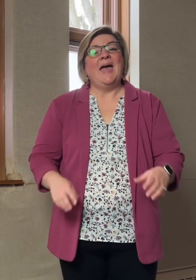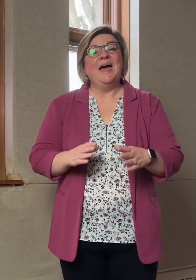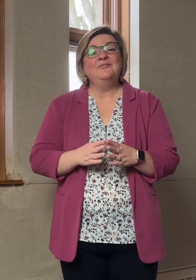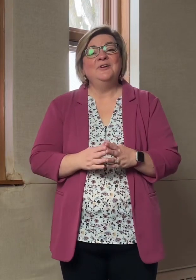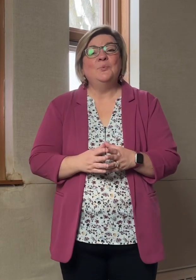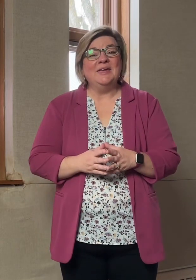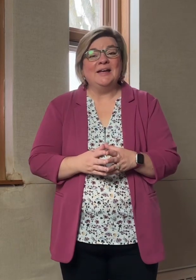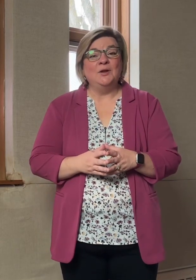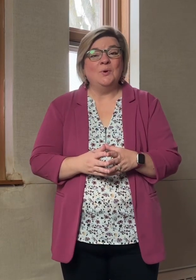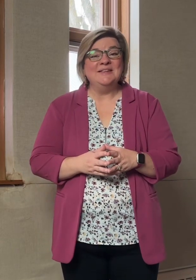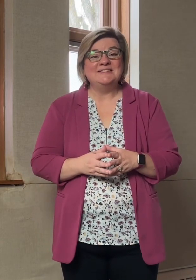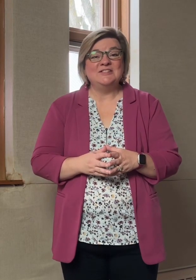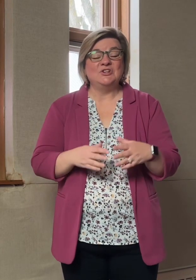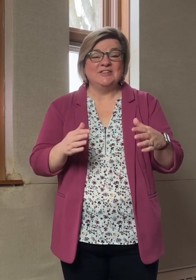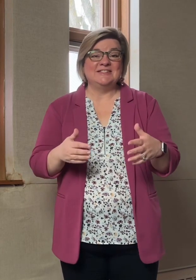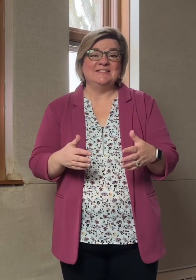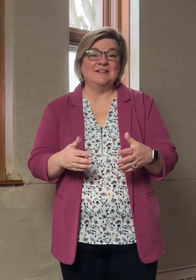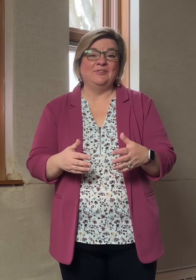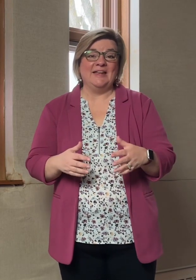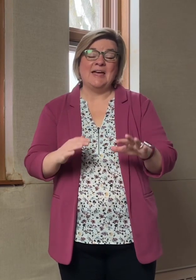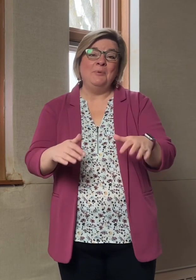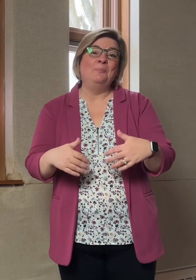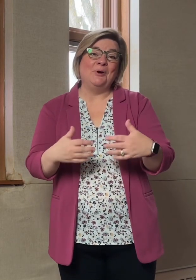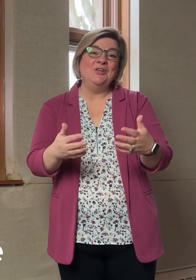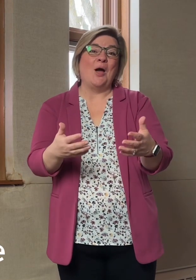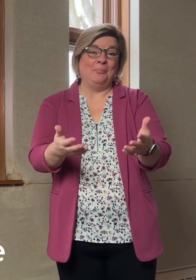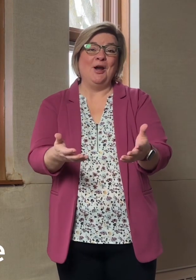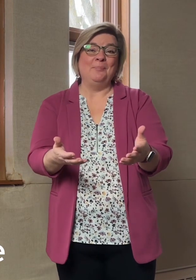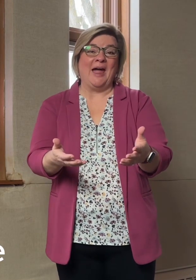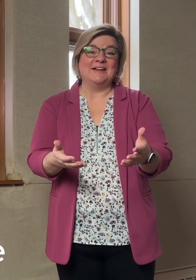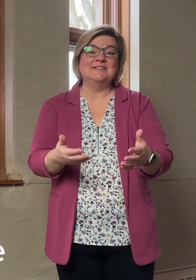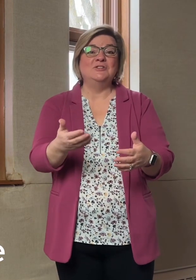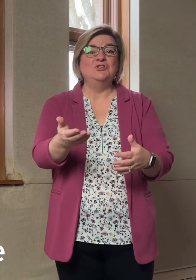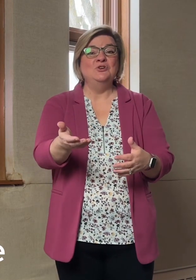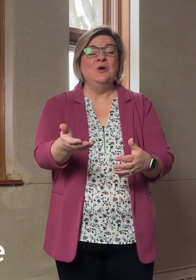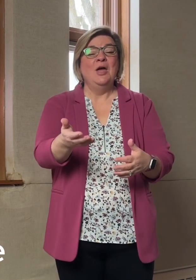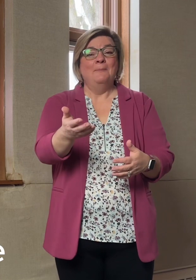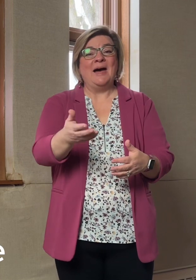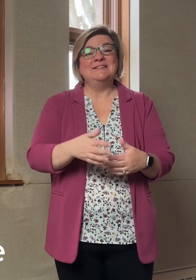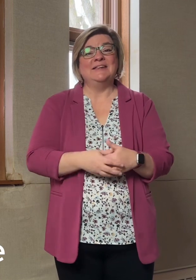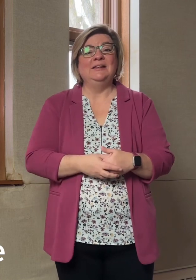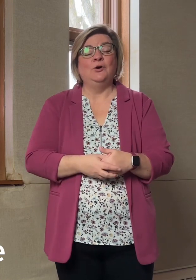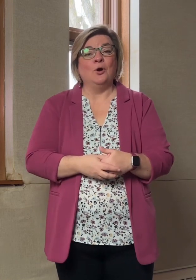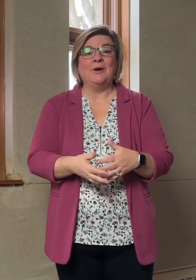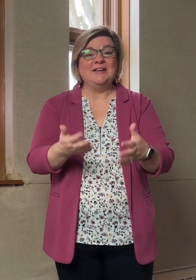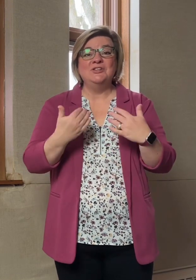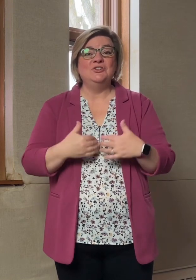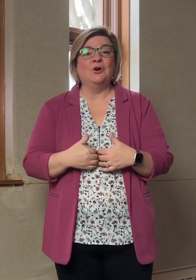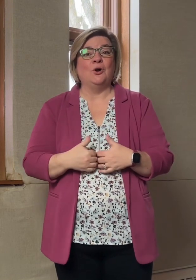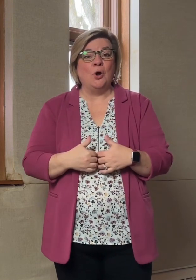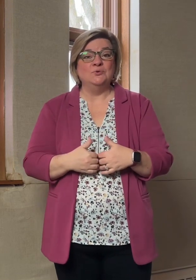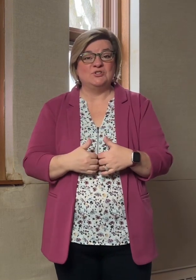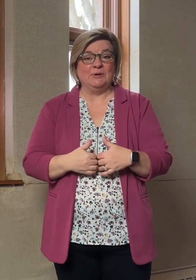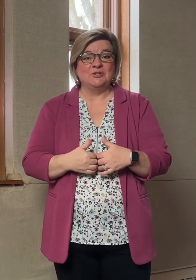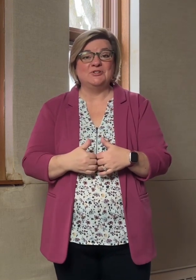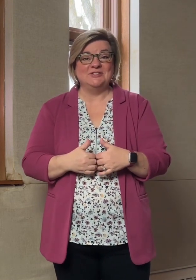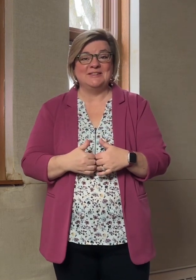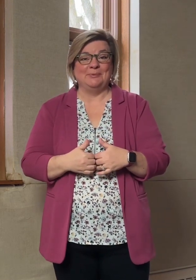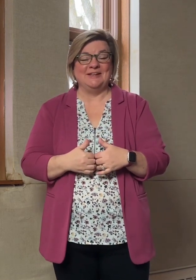Every week on Wednesdays during the season of Lent, I'm going to bring you a prayer practice that you might incorporate into your own spiritual disciplines.